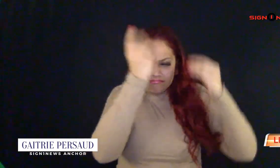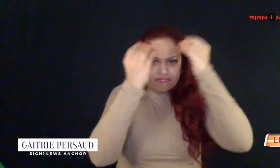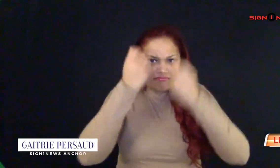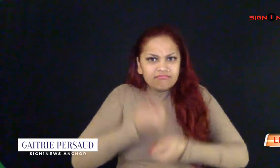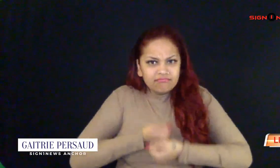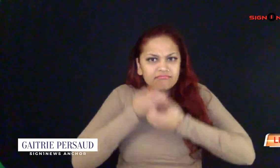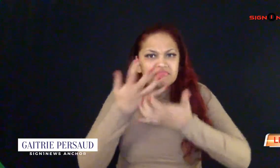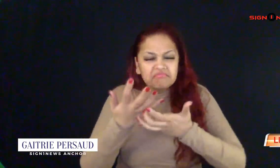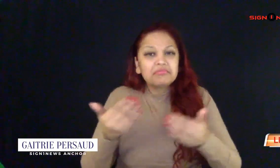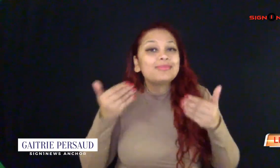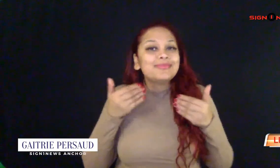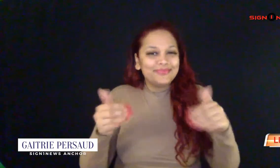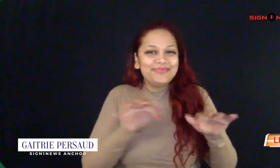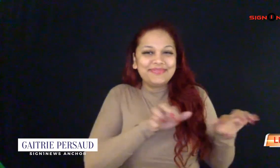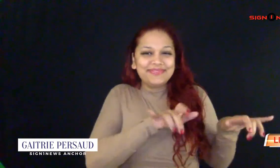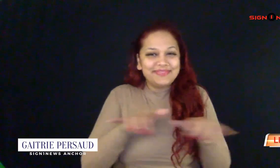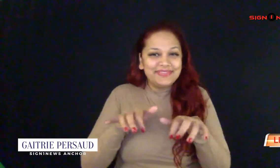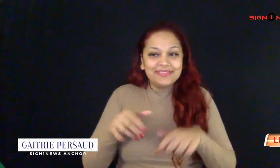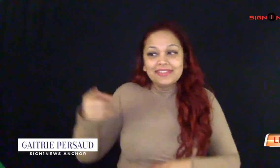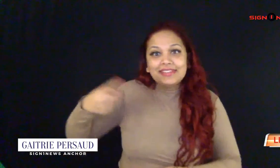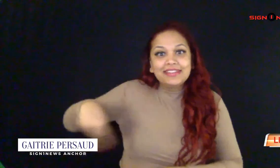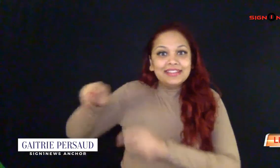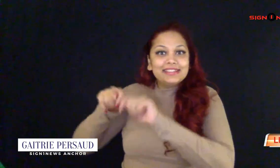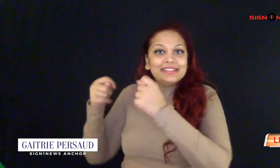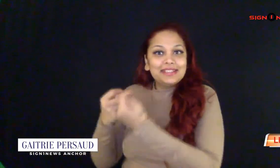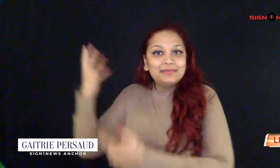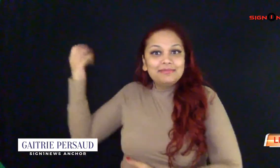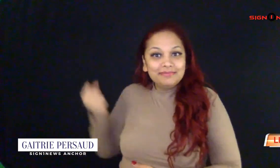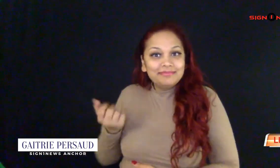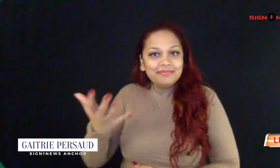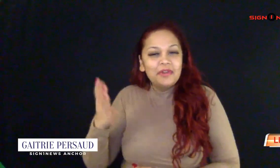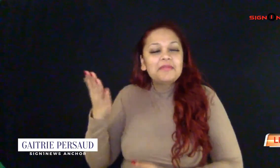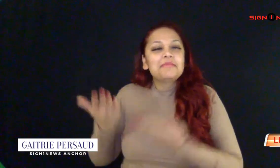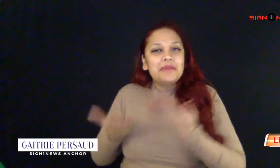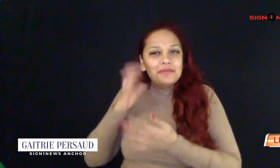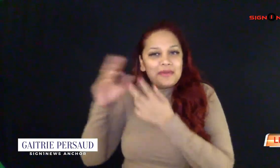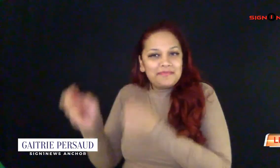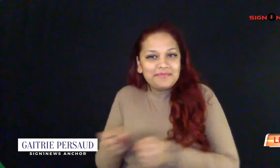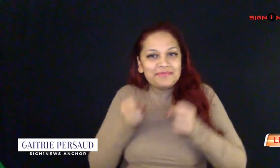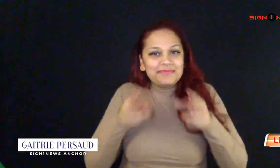If you post an interesting comment during this update, we may add it at the bottom of the screen.